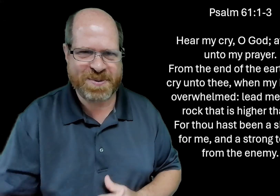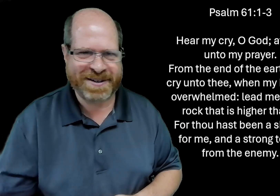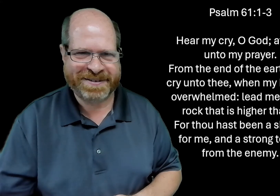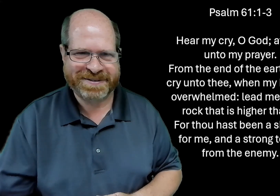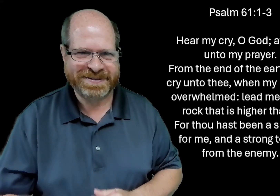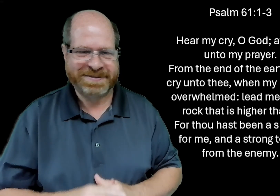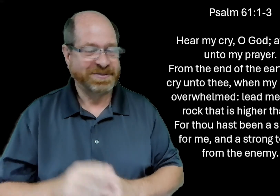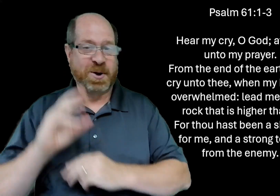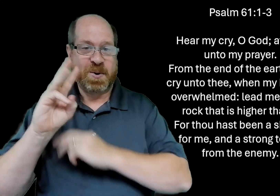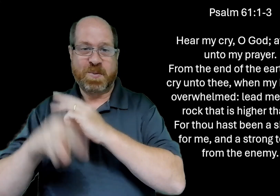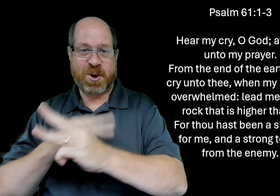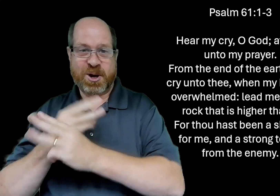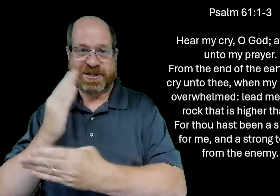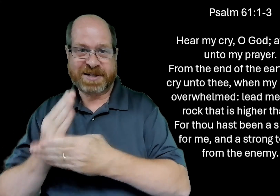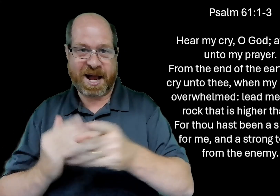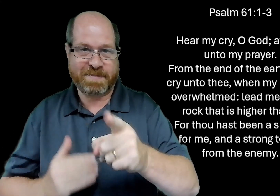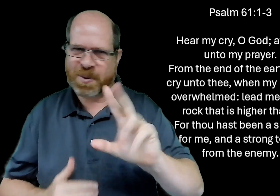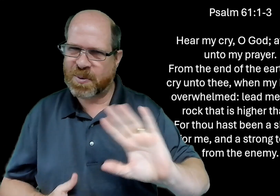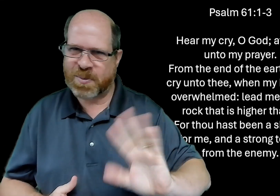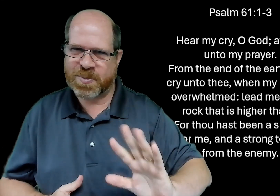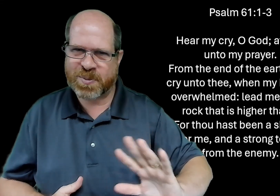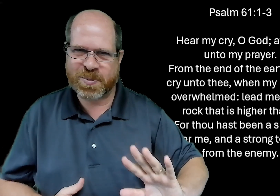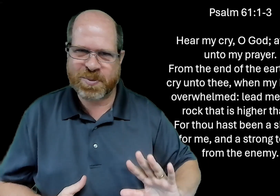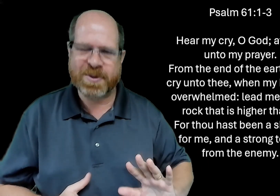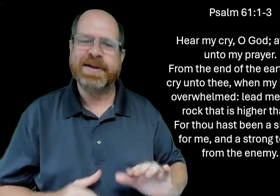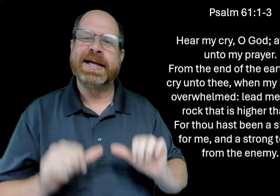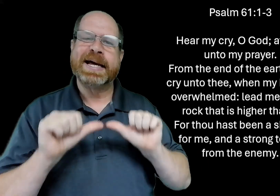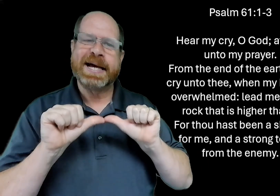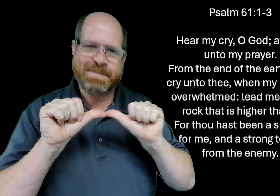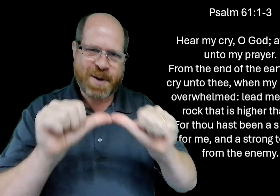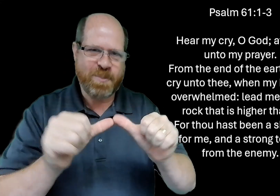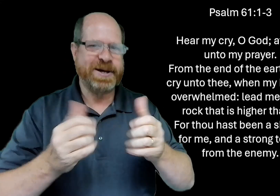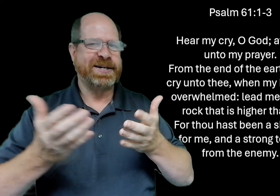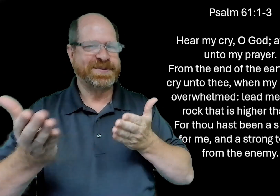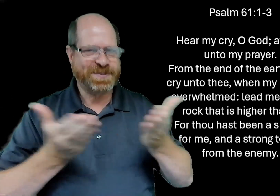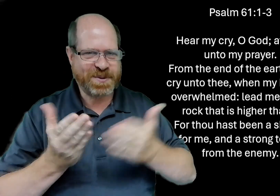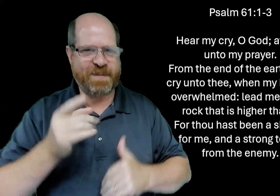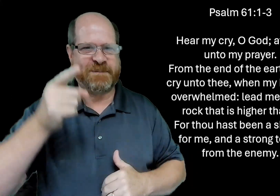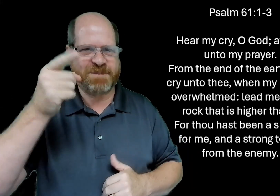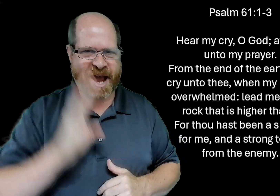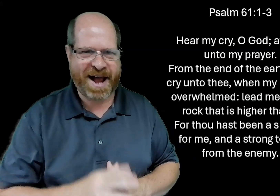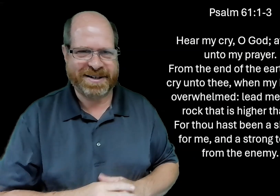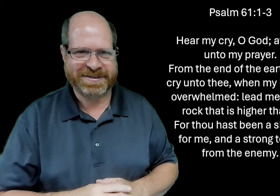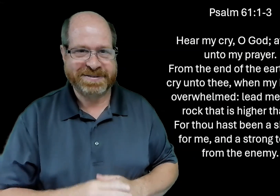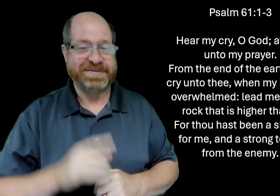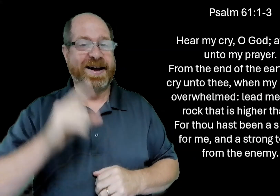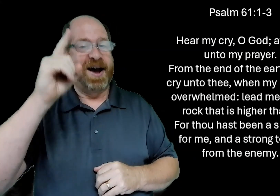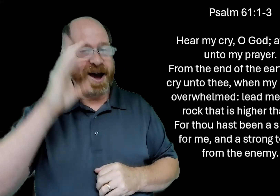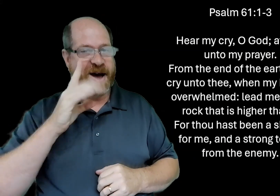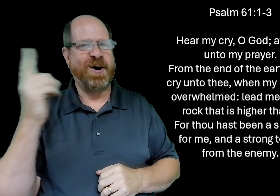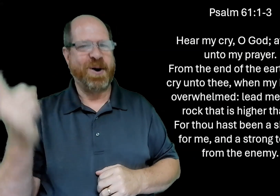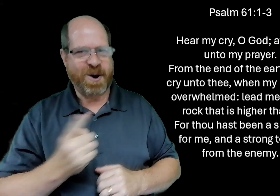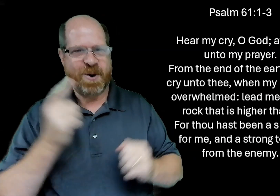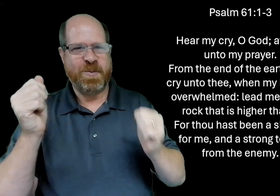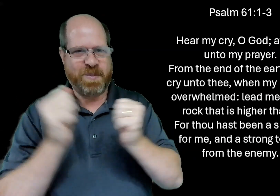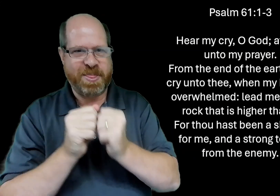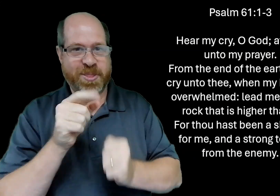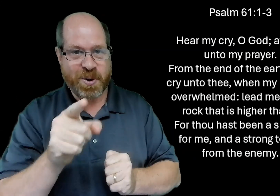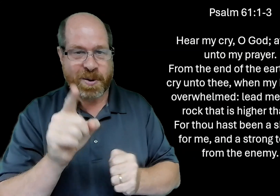we get discouraged but don't let that stop you don't let the world stop you you need to keep going to serve god because